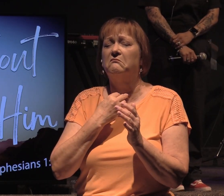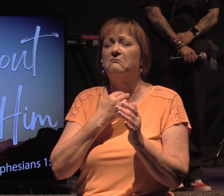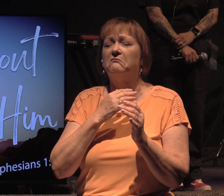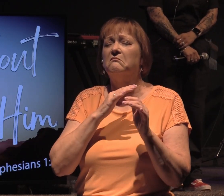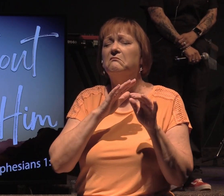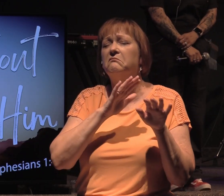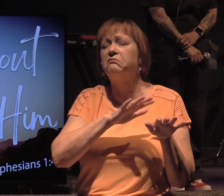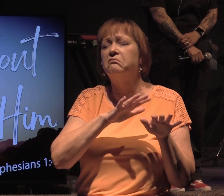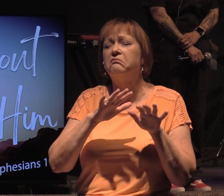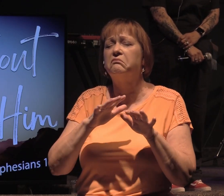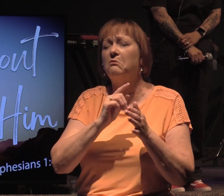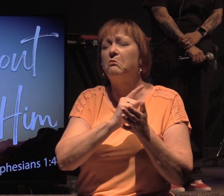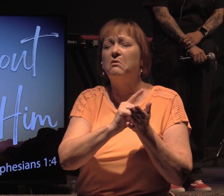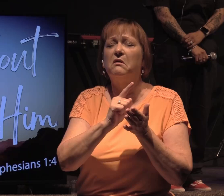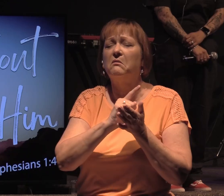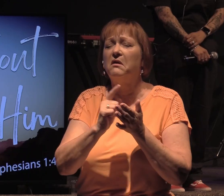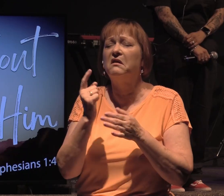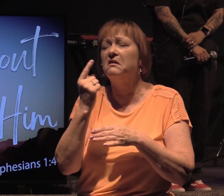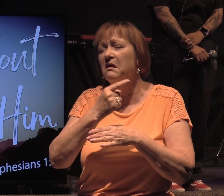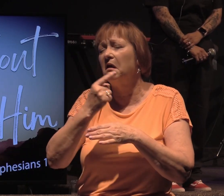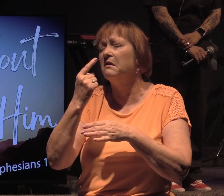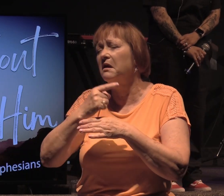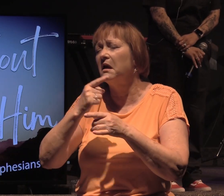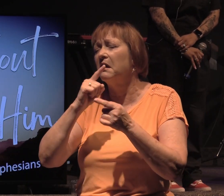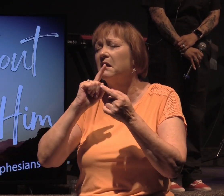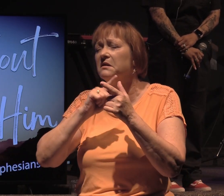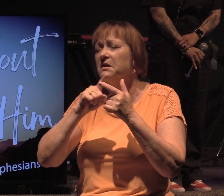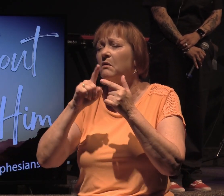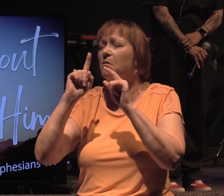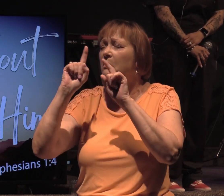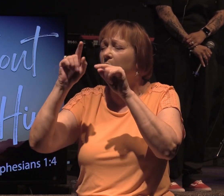day by day, week by week, until we finally get to heaven